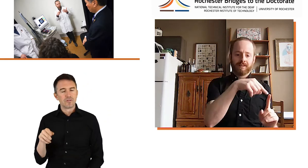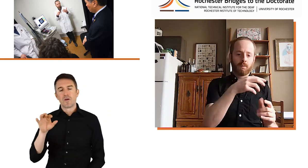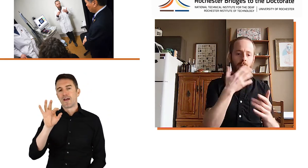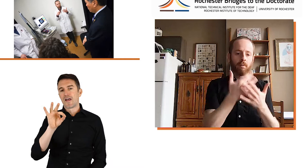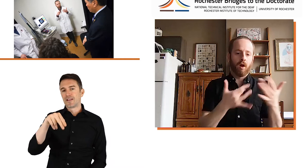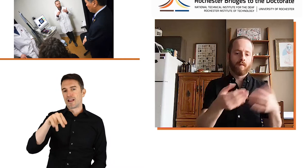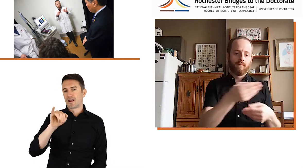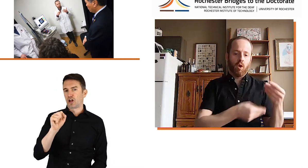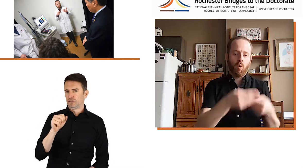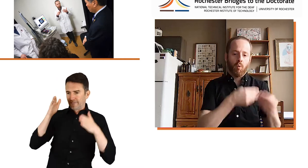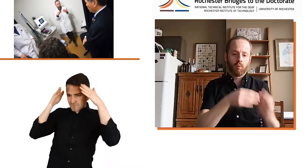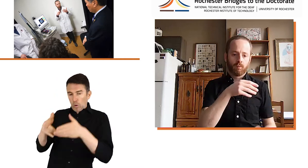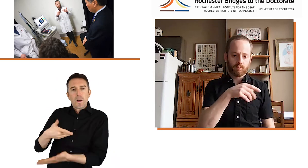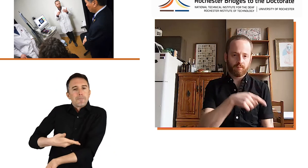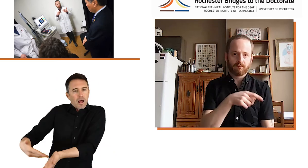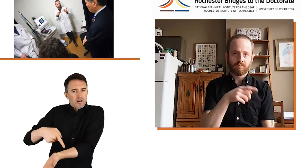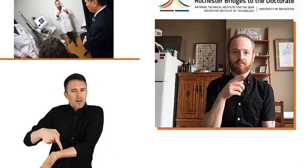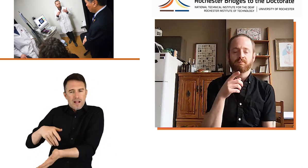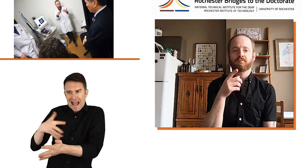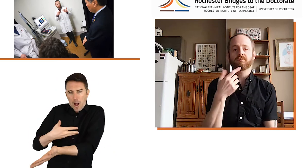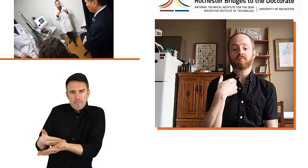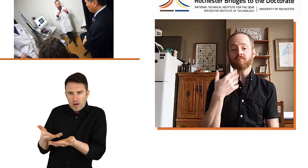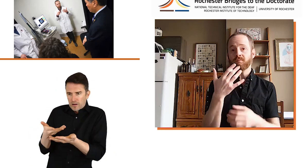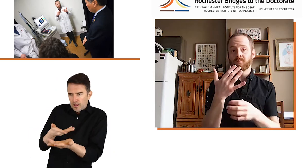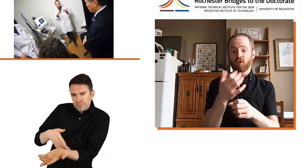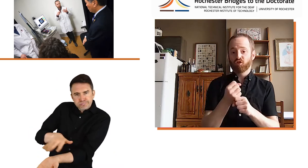So FNIRS measures the blood flow within the brain.